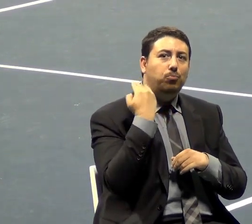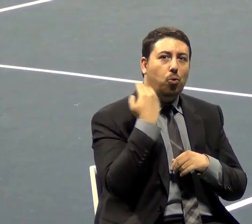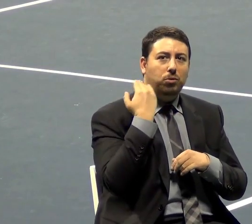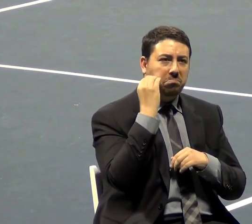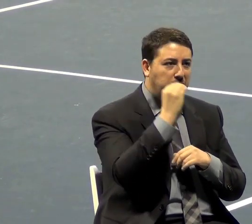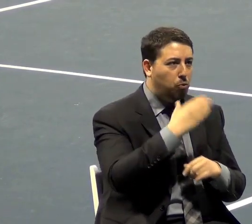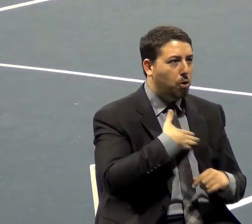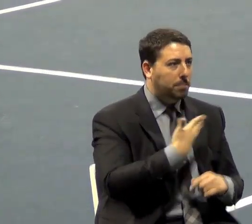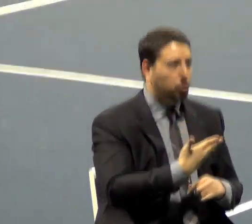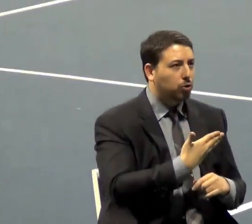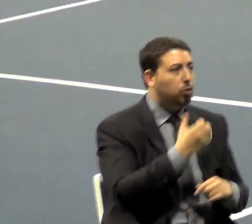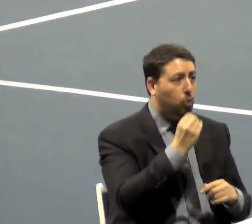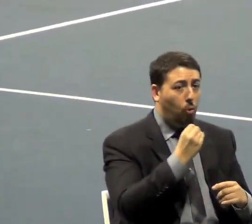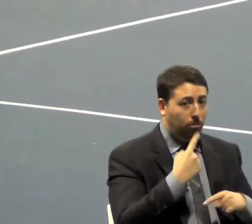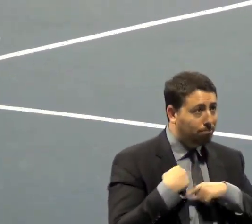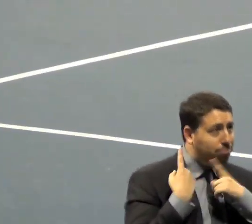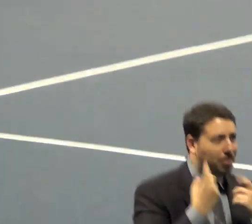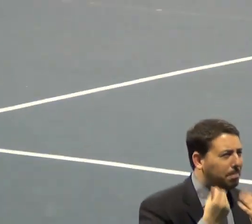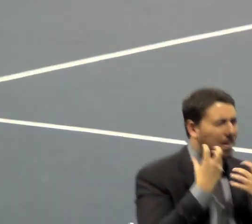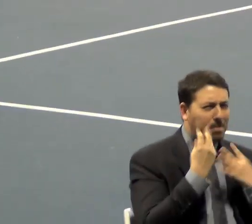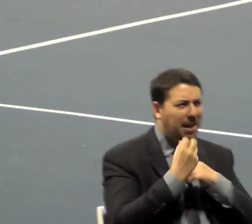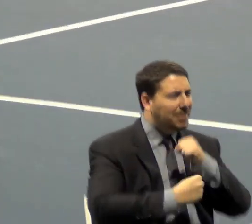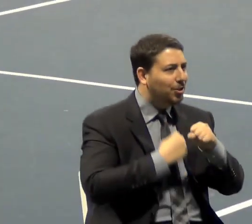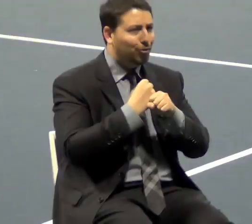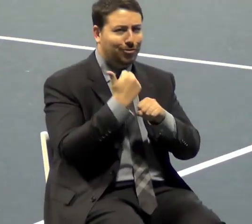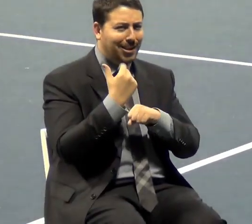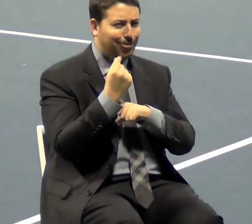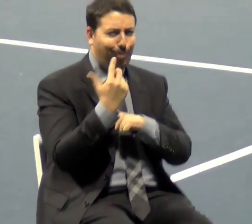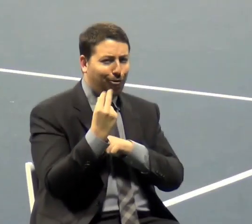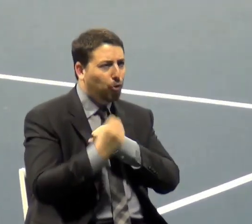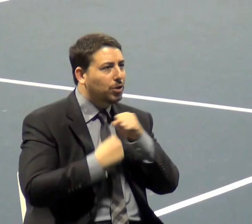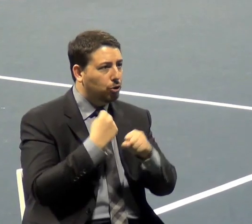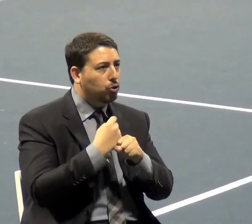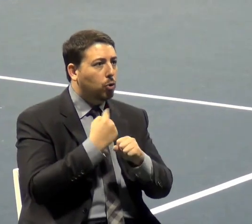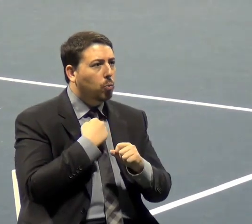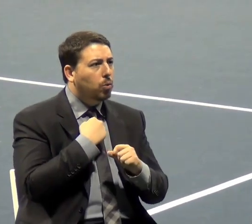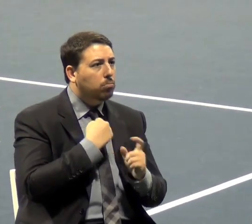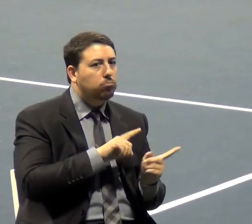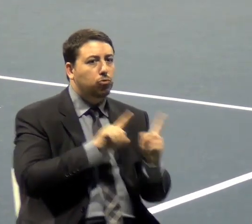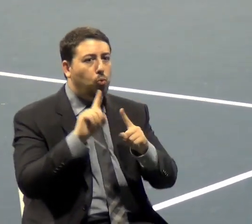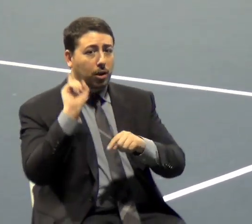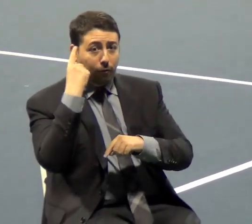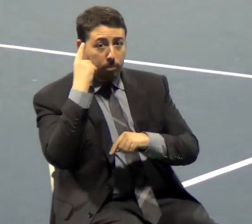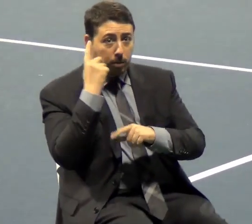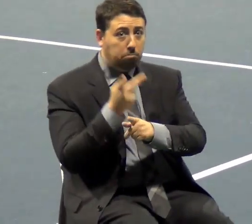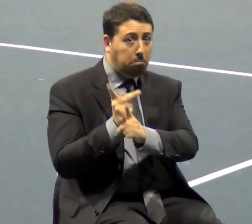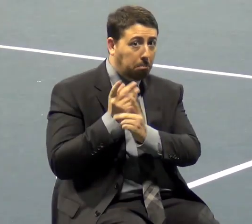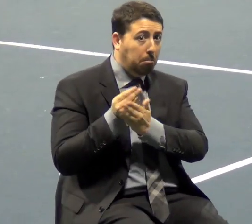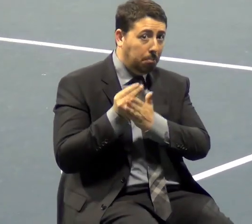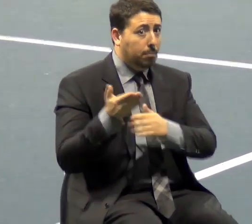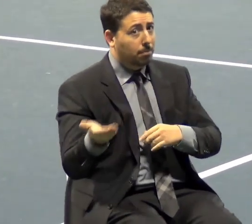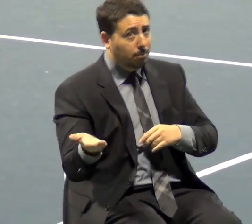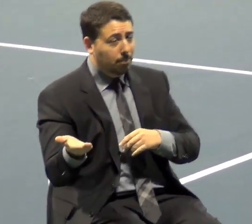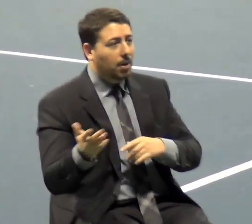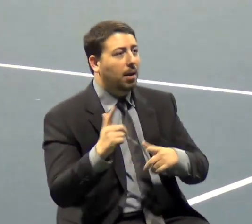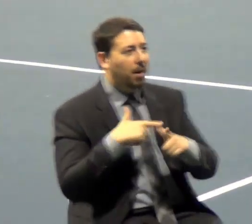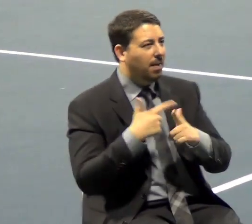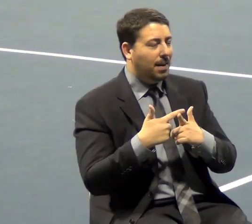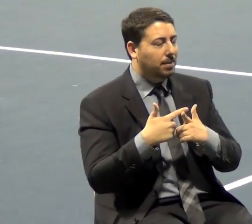conditioned now for many, many decades that we go to the government, and the government's going to bail everybody out. And both